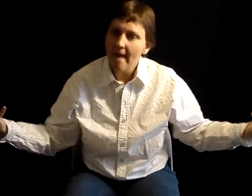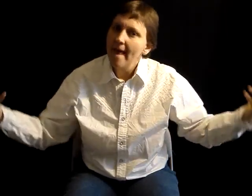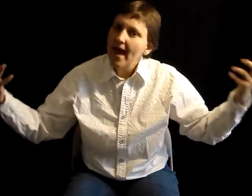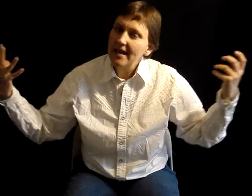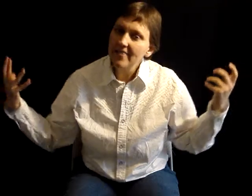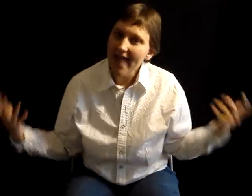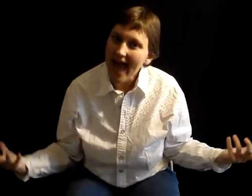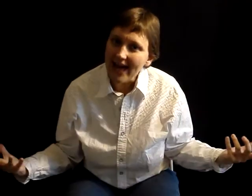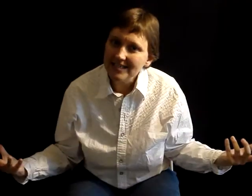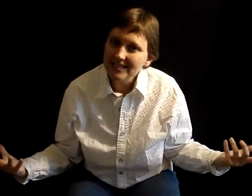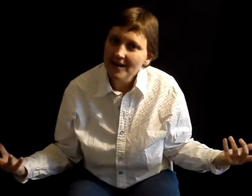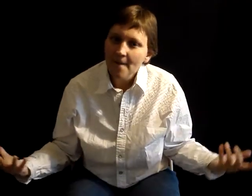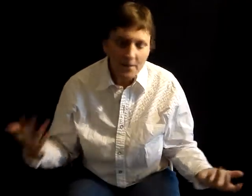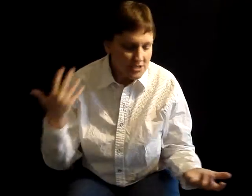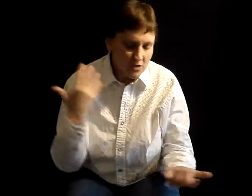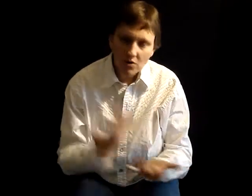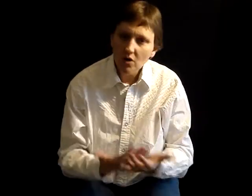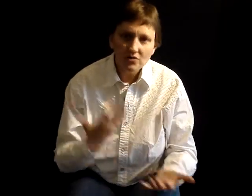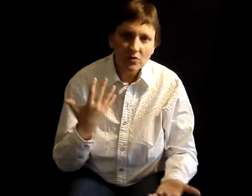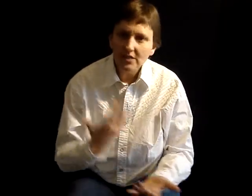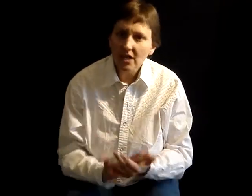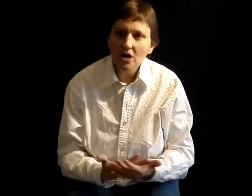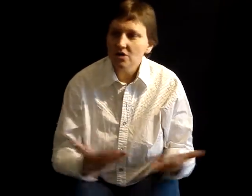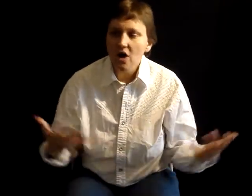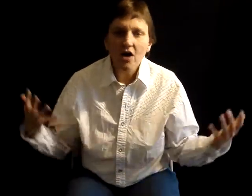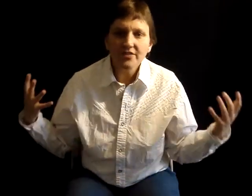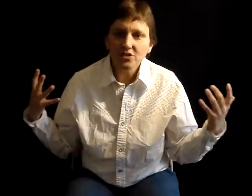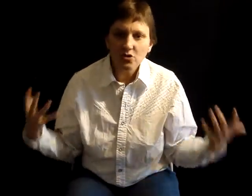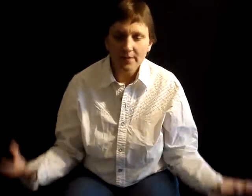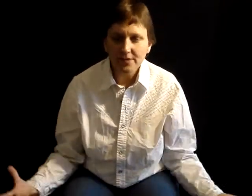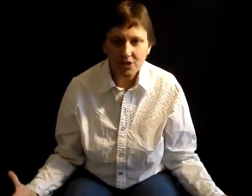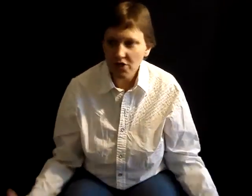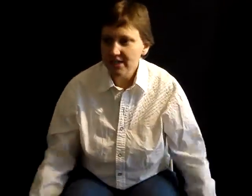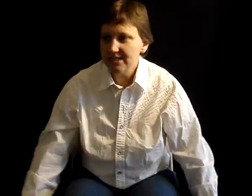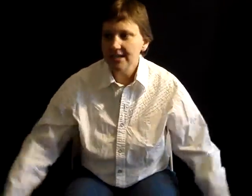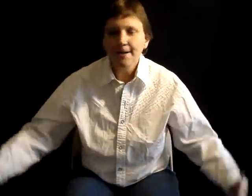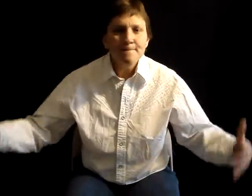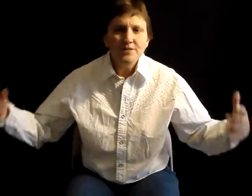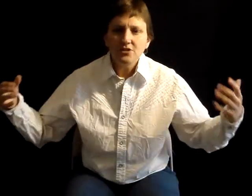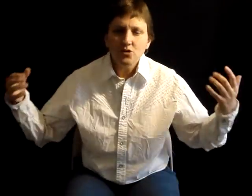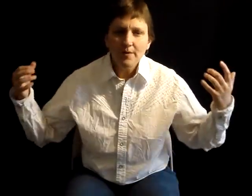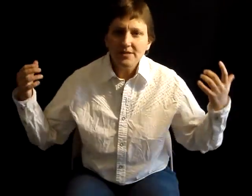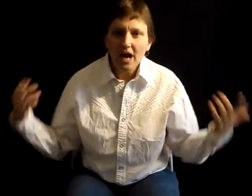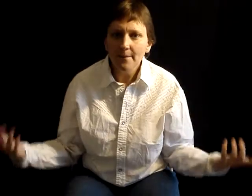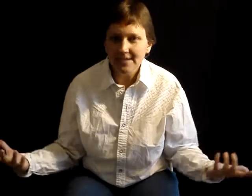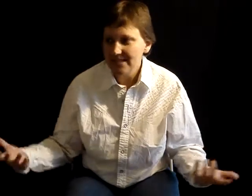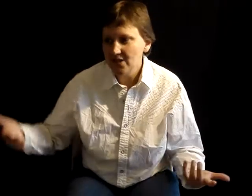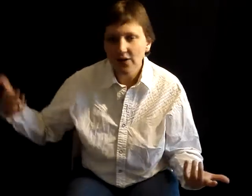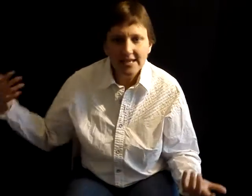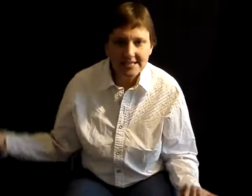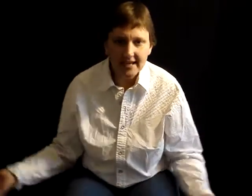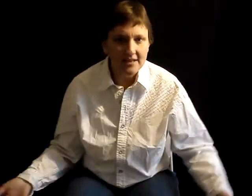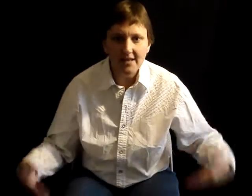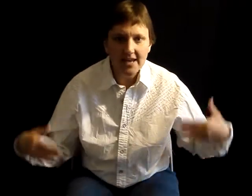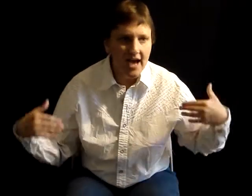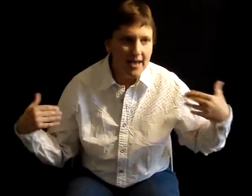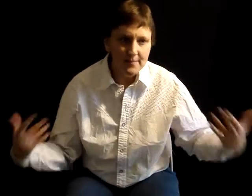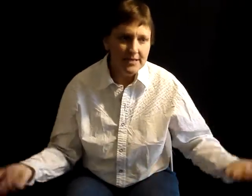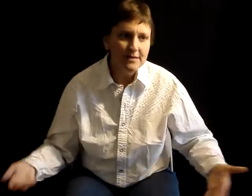And in that, Prosecutor Rose, Julian Lardner, all these corrupt attorneys and these corrupt companies, know, Intel and IBM